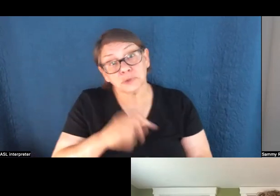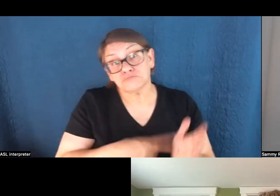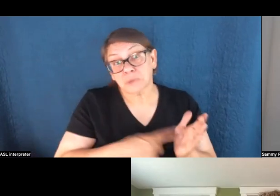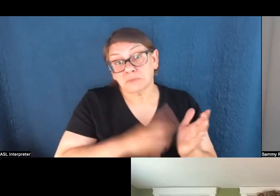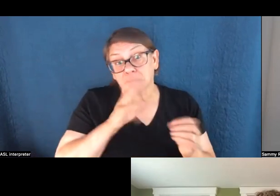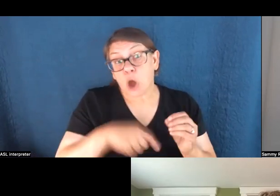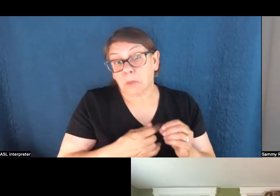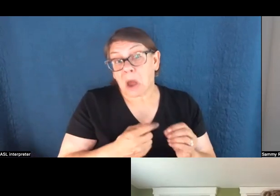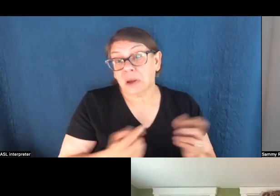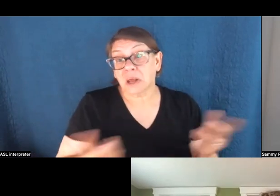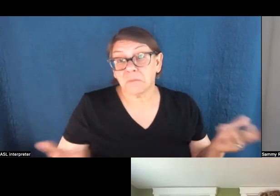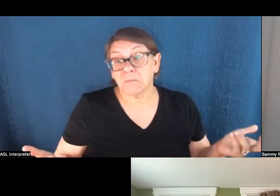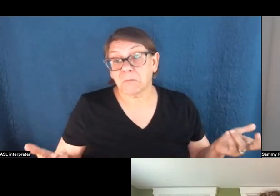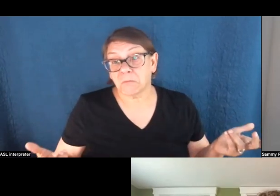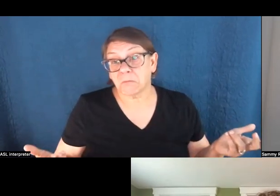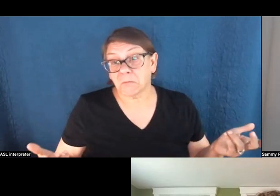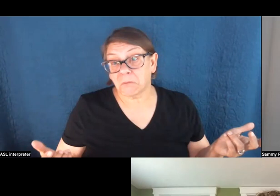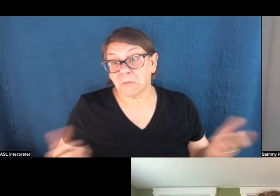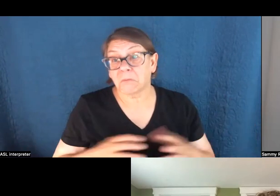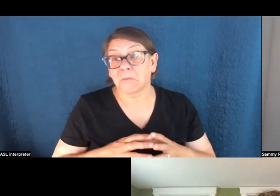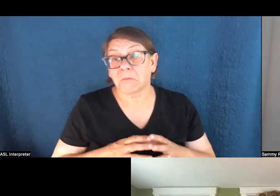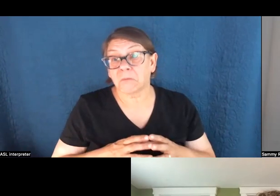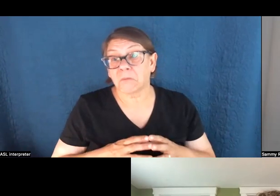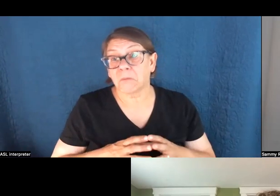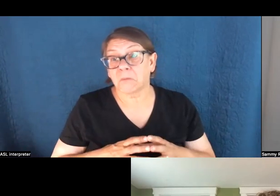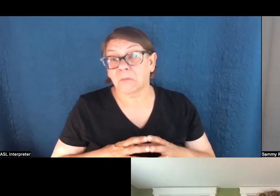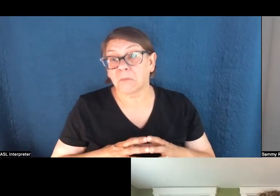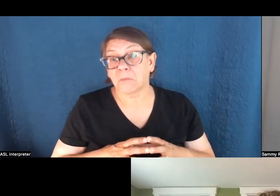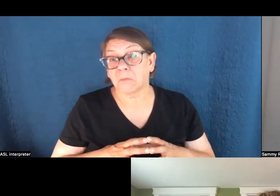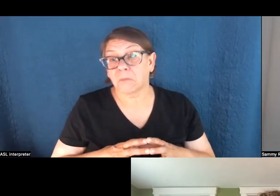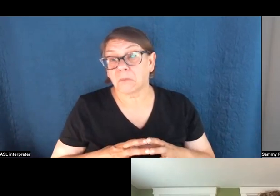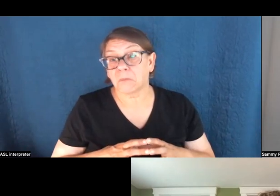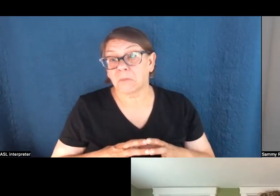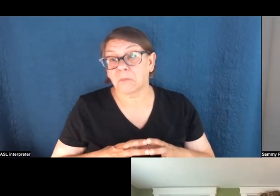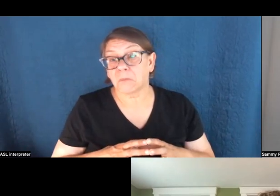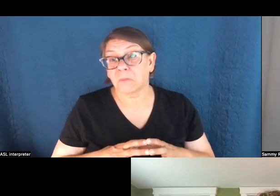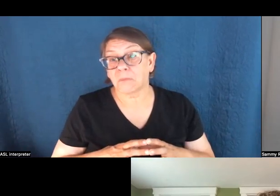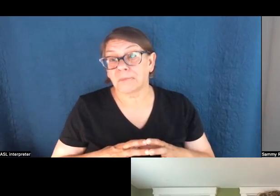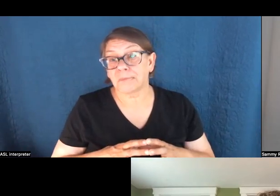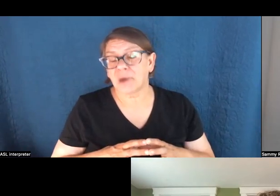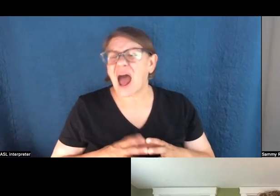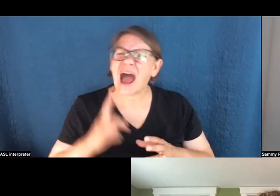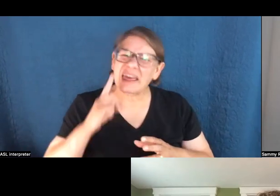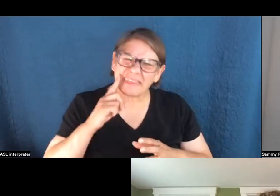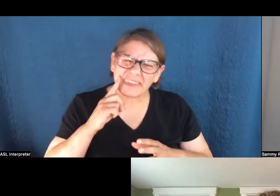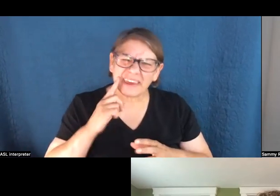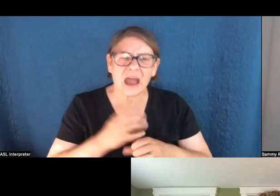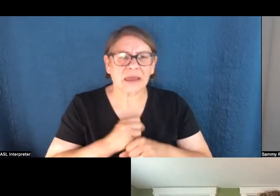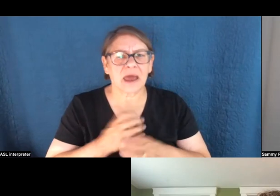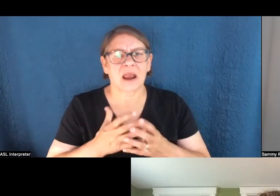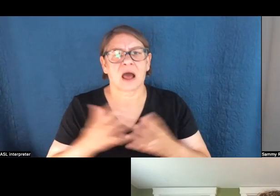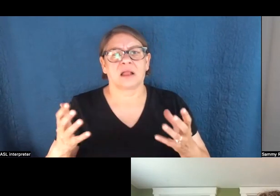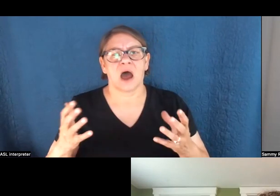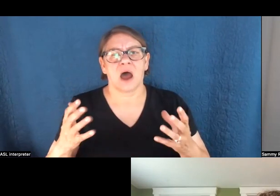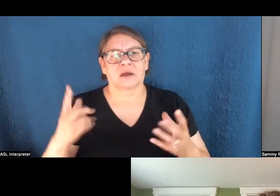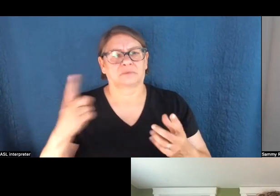in plenty of stories. So they should just go read those stories. Um, and, you know, I, I think I get a lot of, you know, just from sort of the